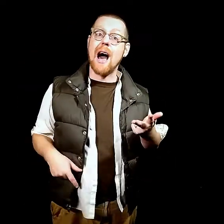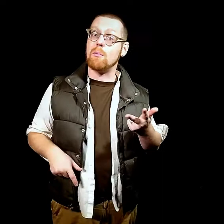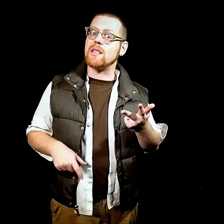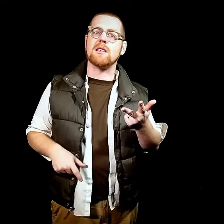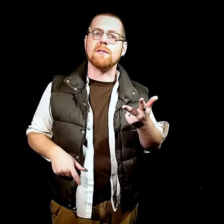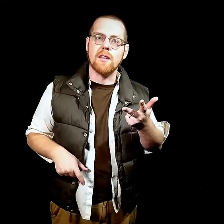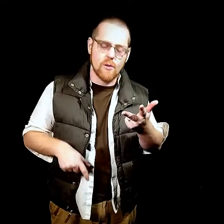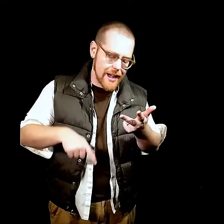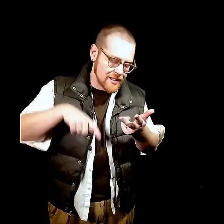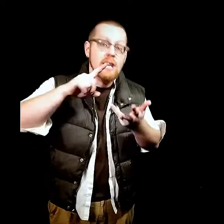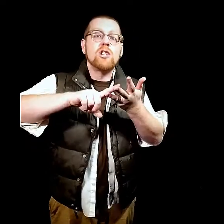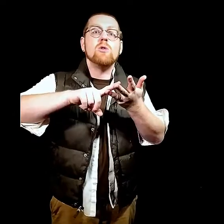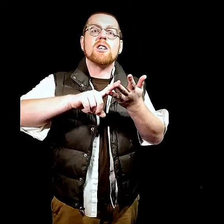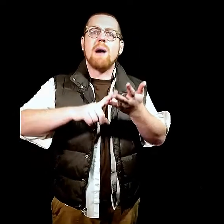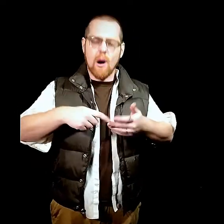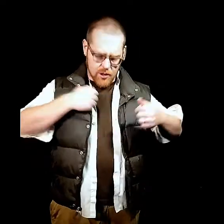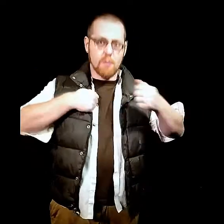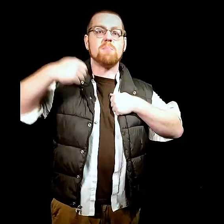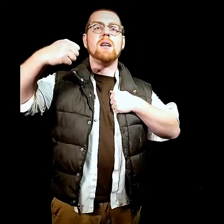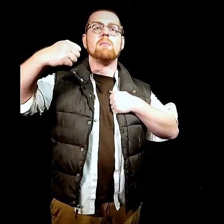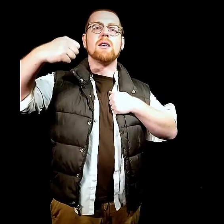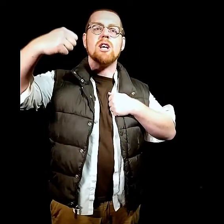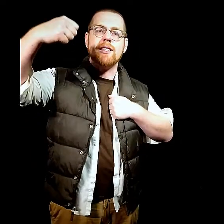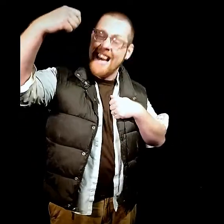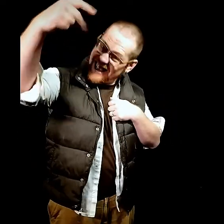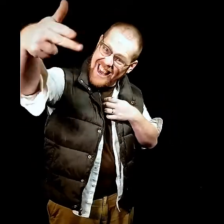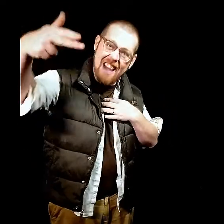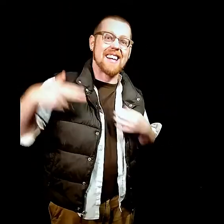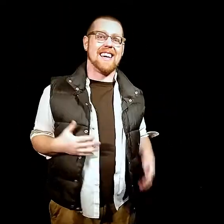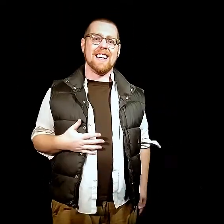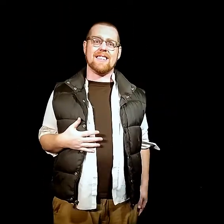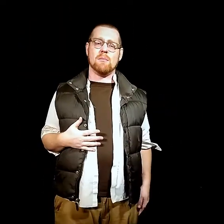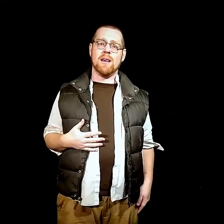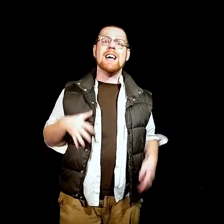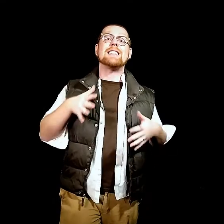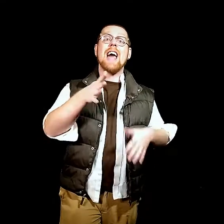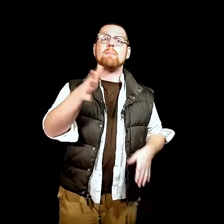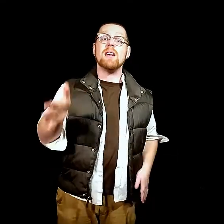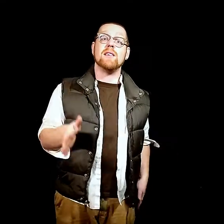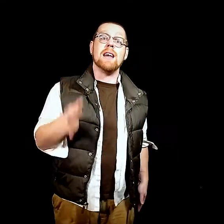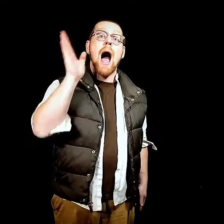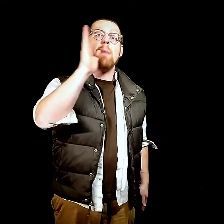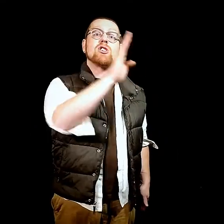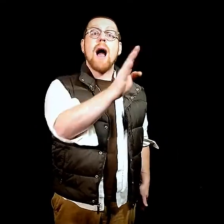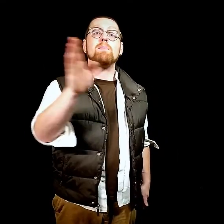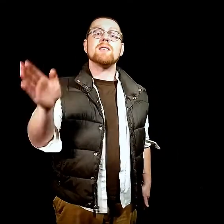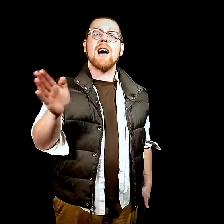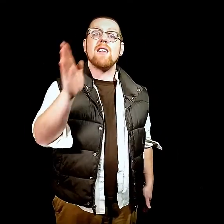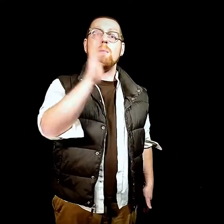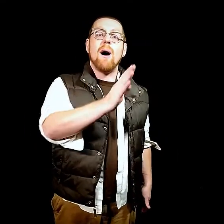because of civil unrest. Too much power. Too much beating my chest. Yeah, that king is in me. It's captivity. I'm trapped inside of the bars